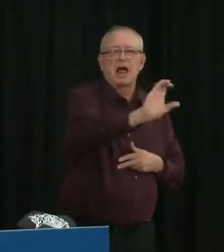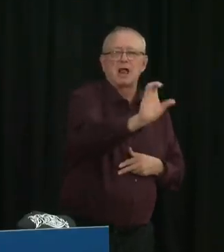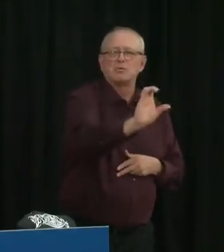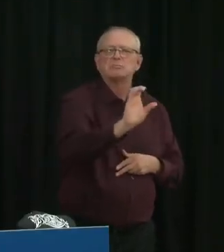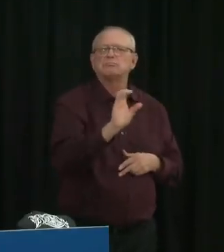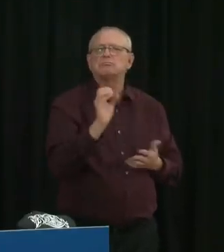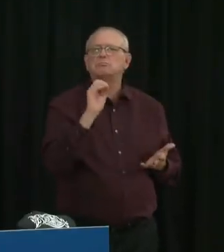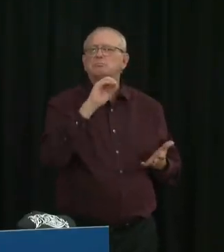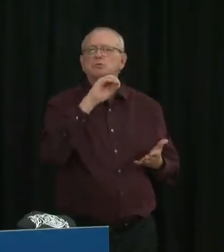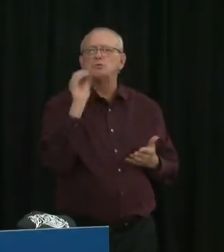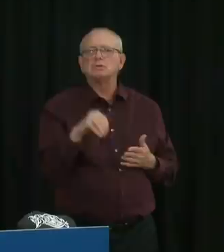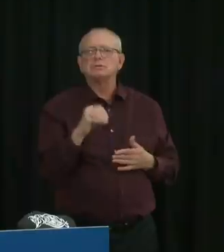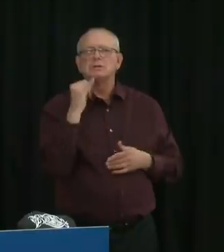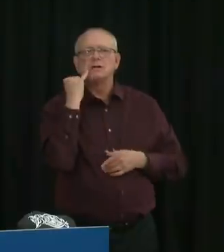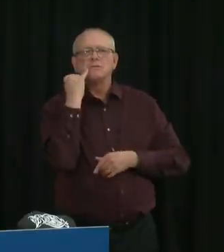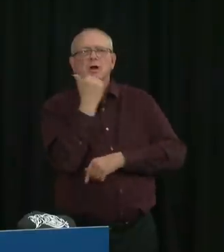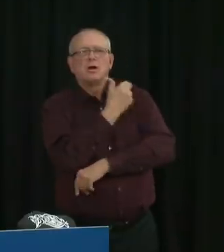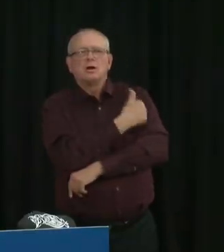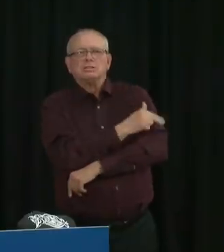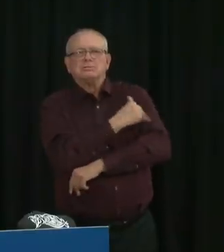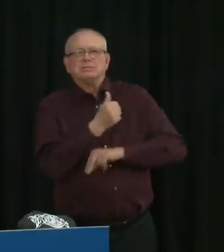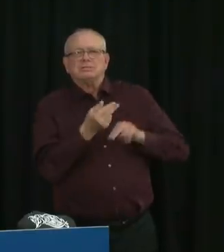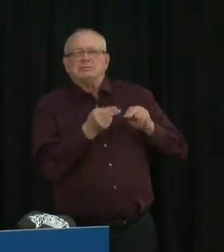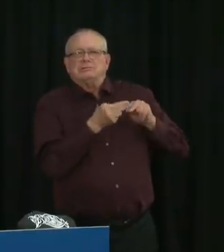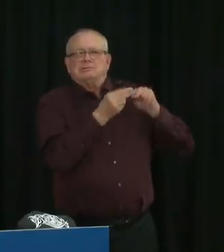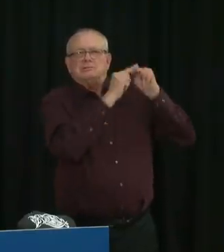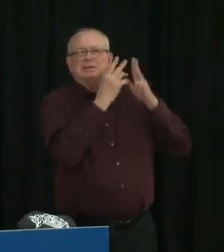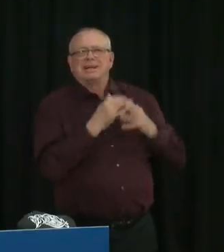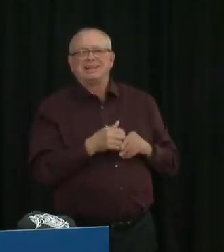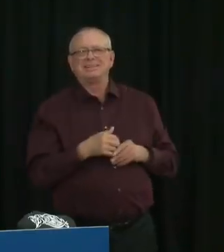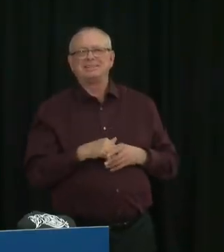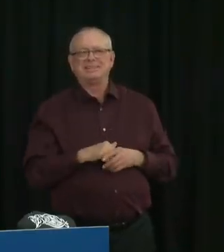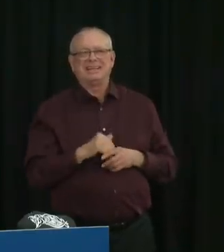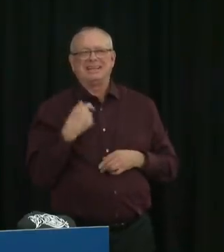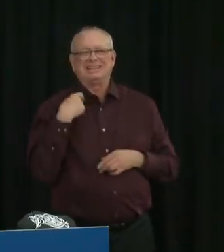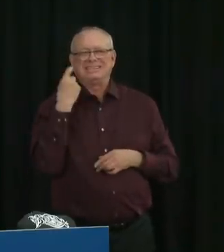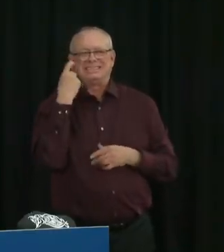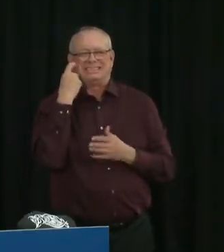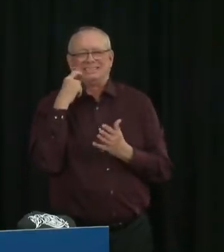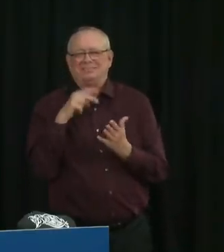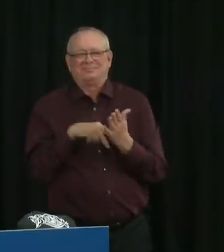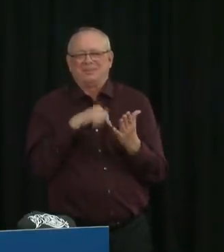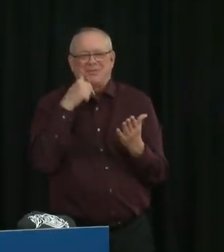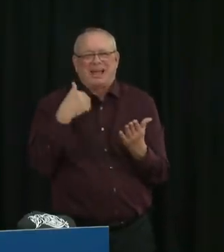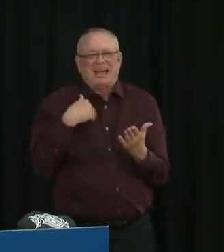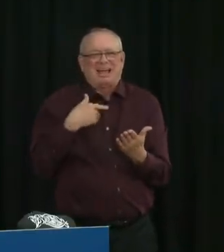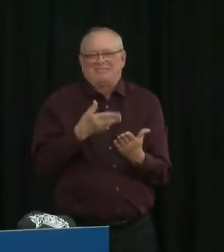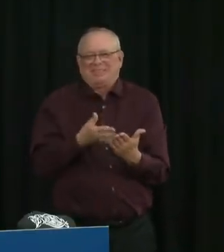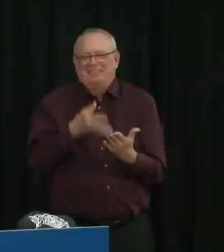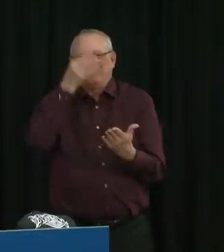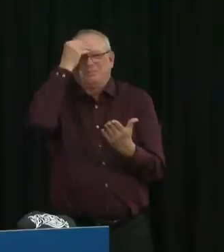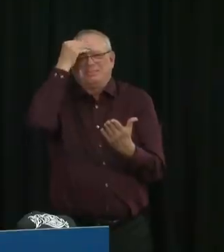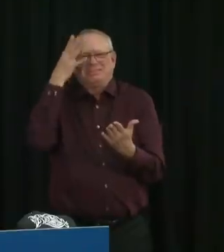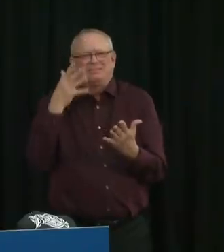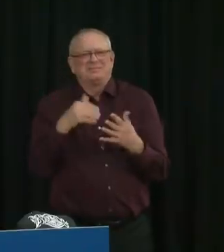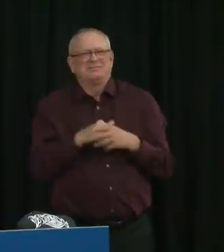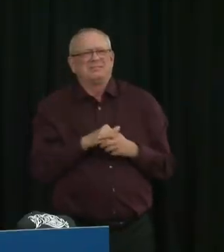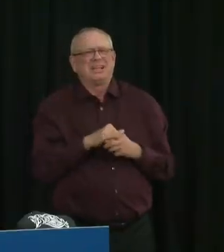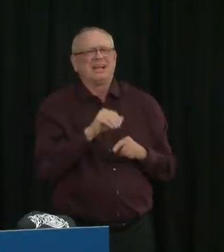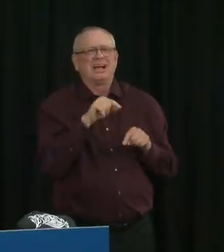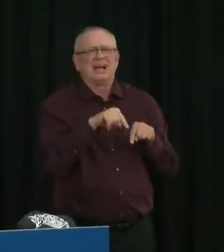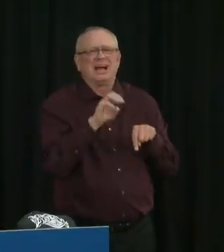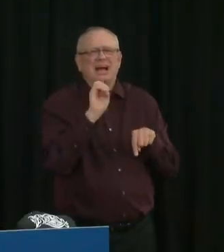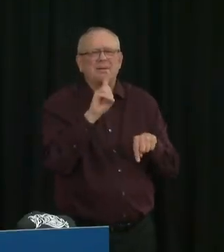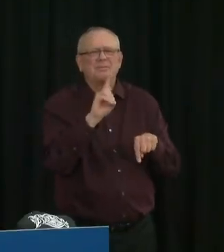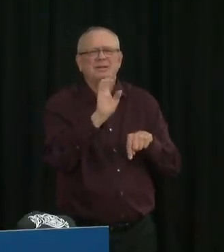I was looking at that today. I don't actually have it in front of me, so we'll have to get back to you on that, but none of those, so neither Edmonton nor